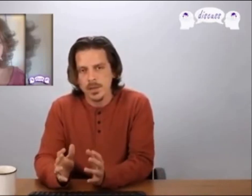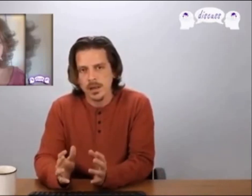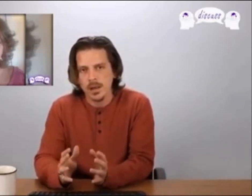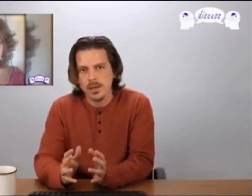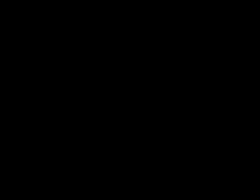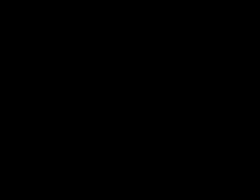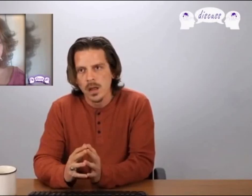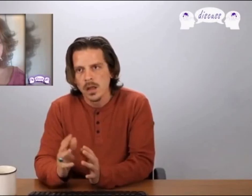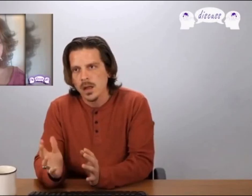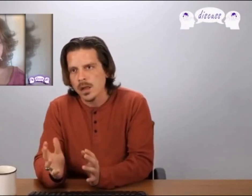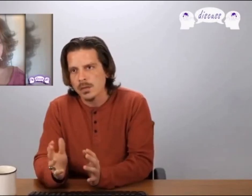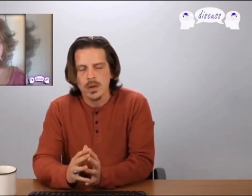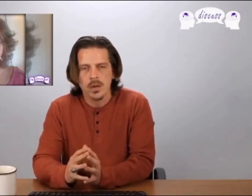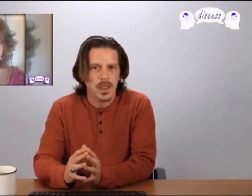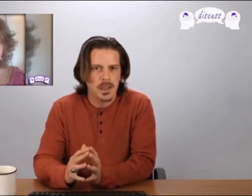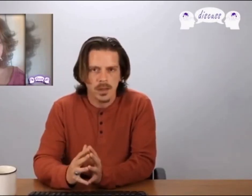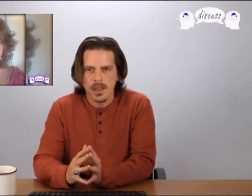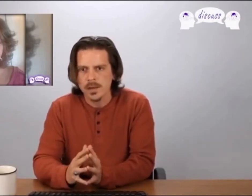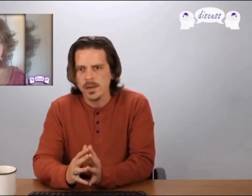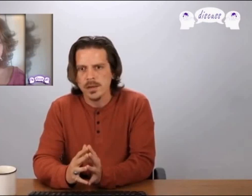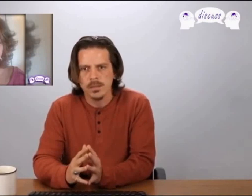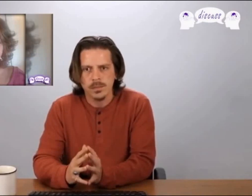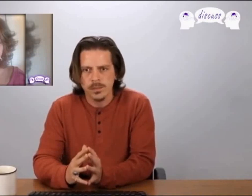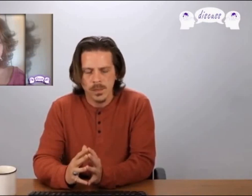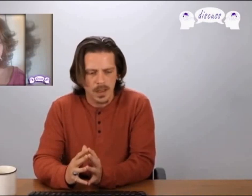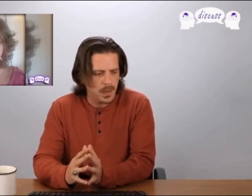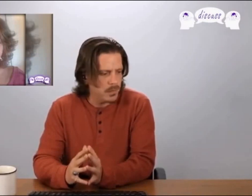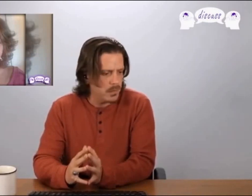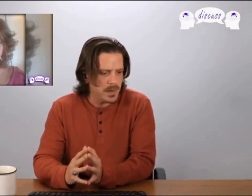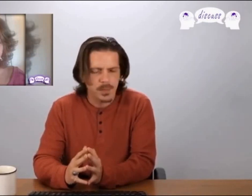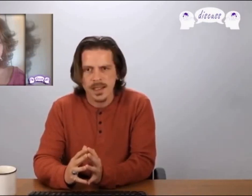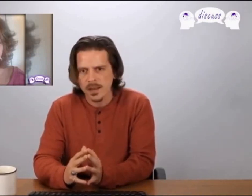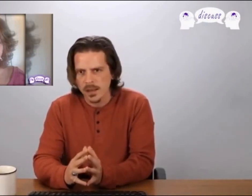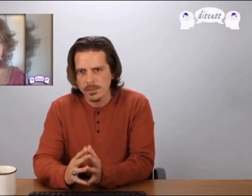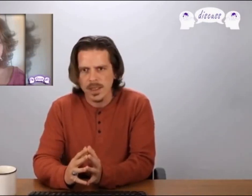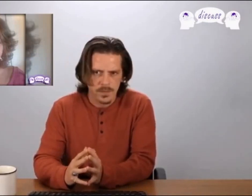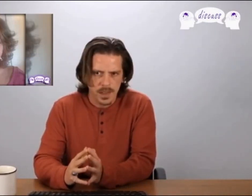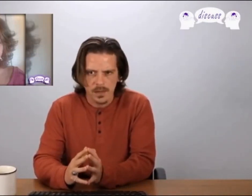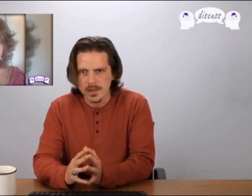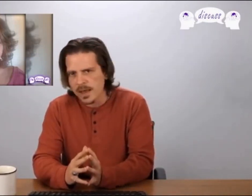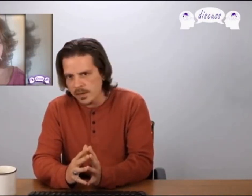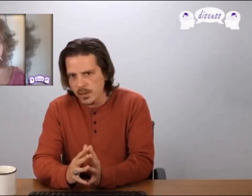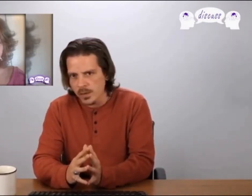McConnell Kirk Pendergrass was at Pentagon pedophile task force